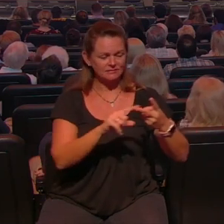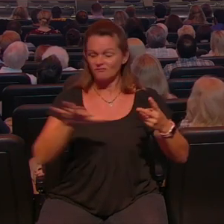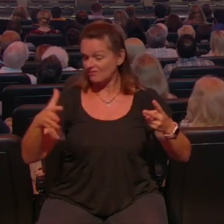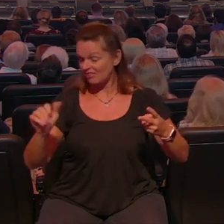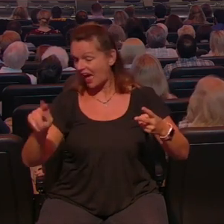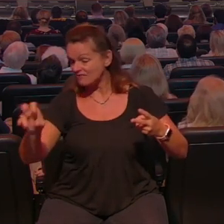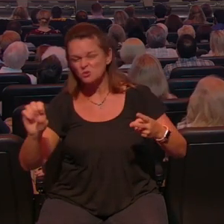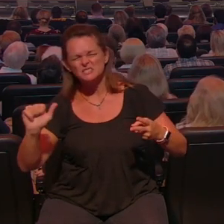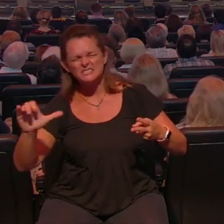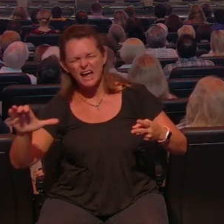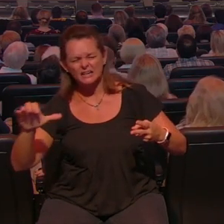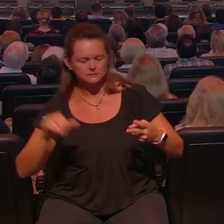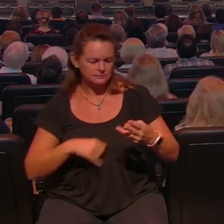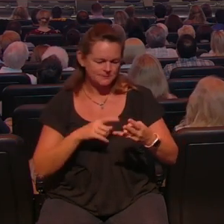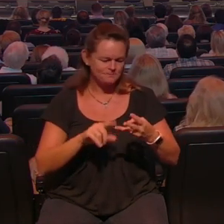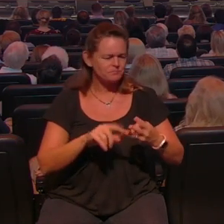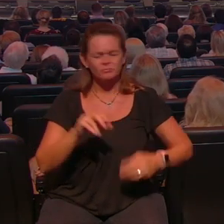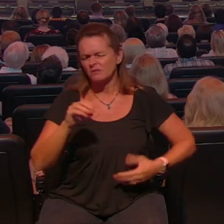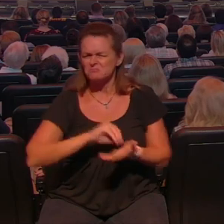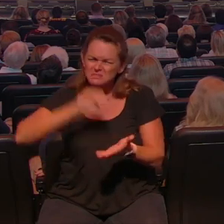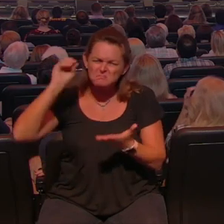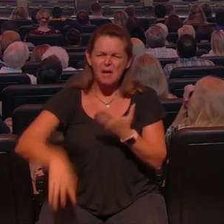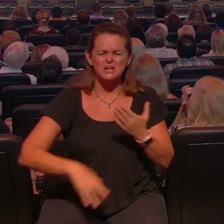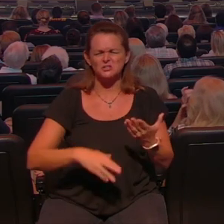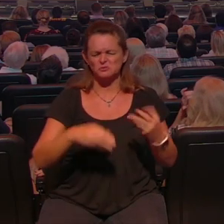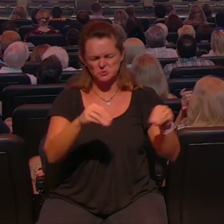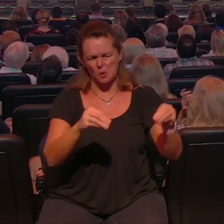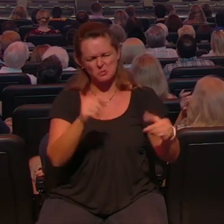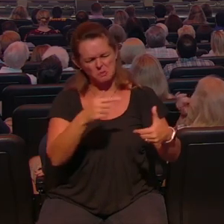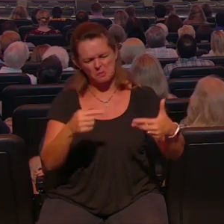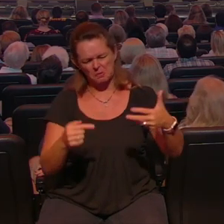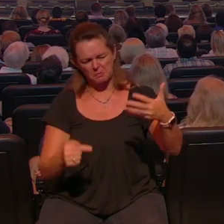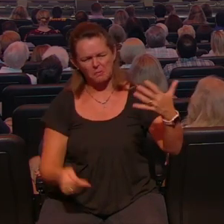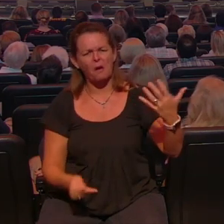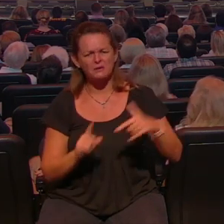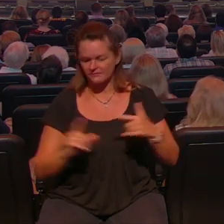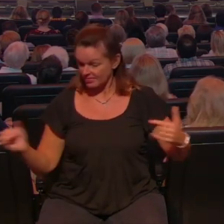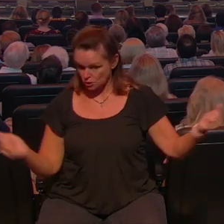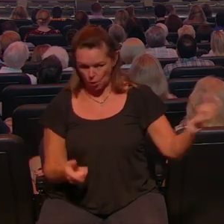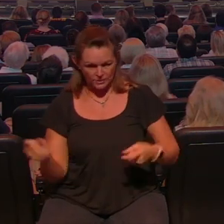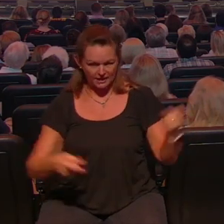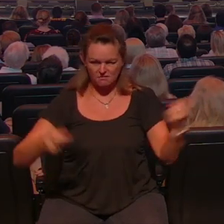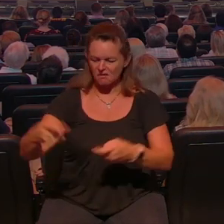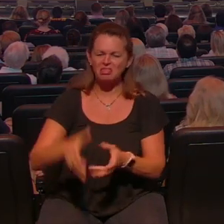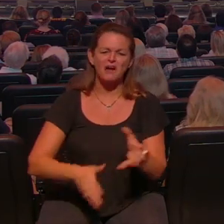Sacks and we got from Nordstrom and you know from Neiman Marcus and they just had them left over we've got